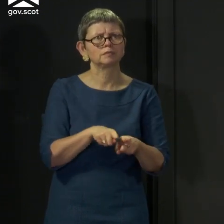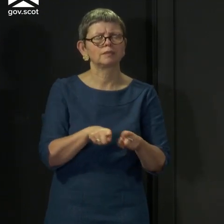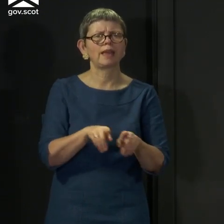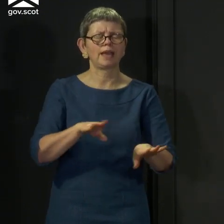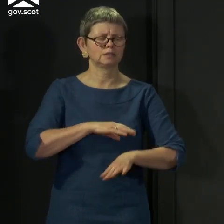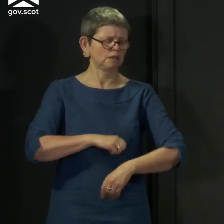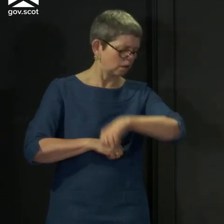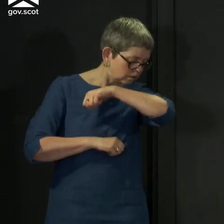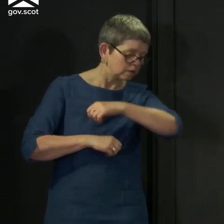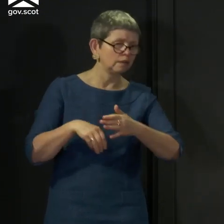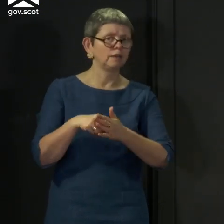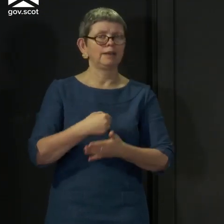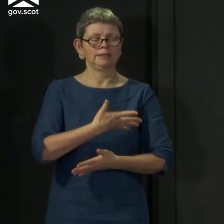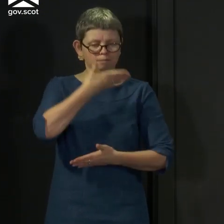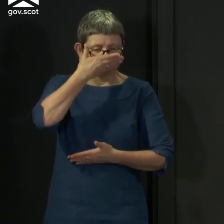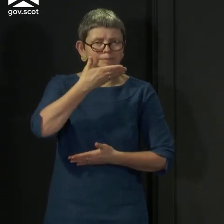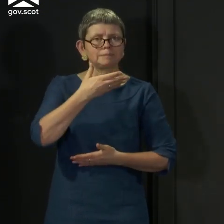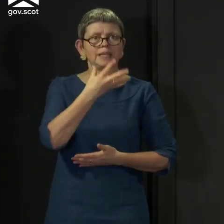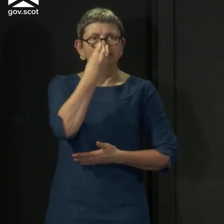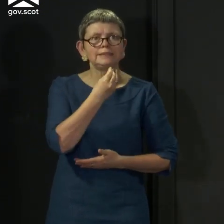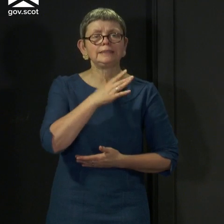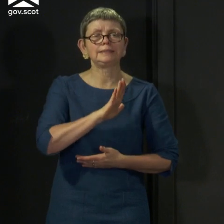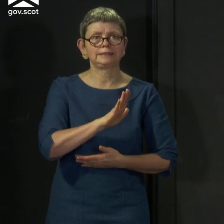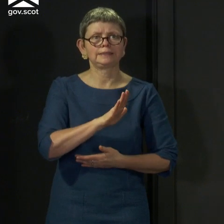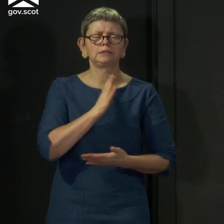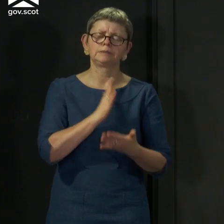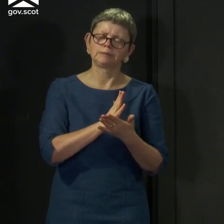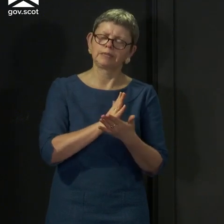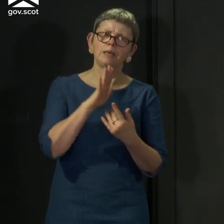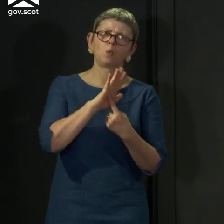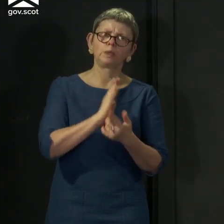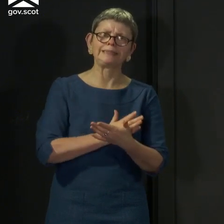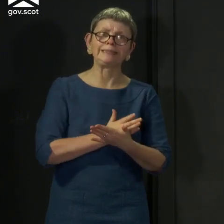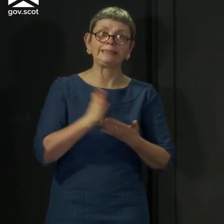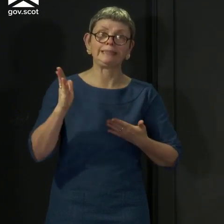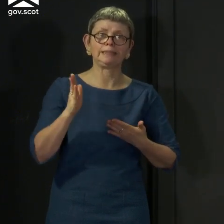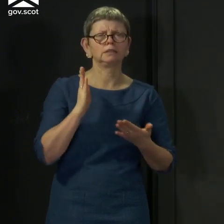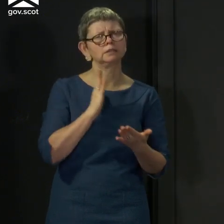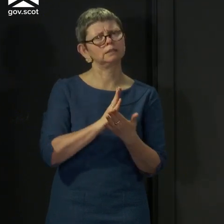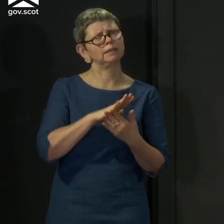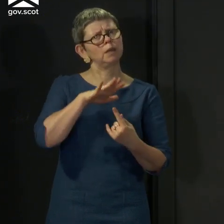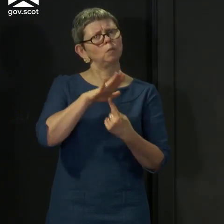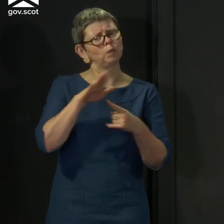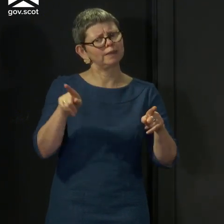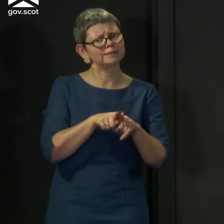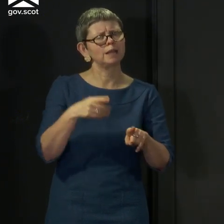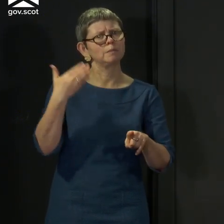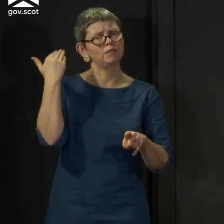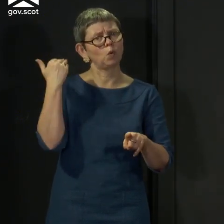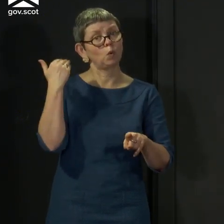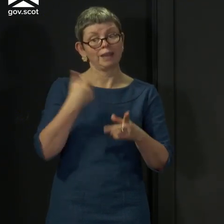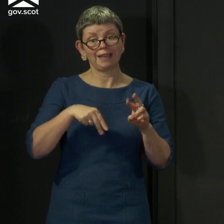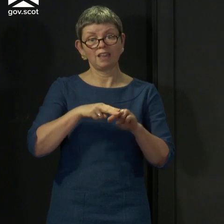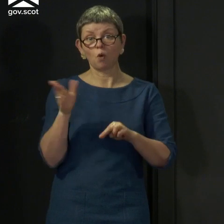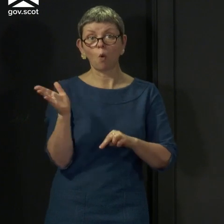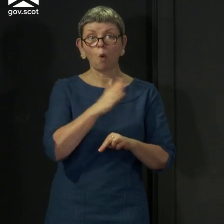hygiene. These things remain as important today as they were at the start of this. So please, please stick with it. And the more all of us stick with